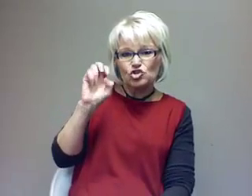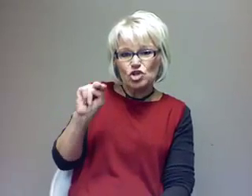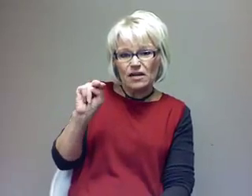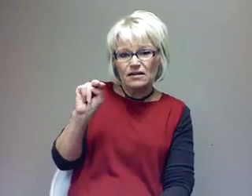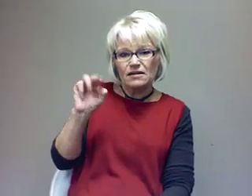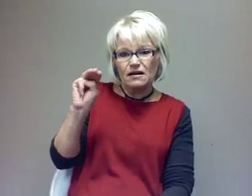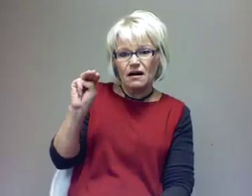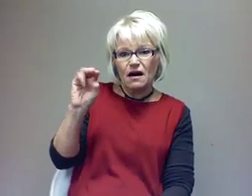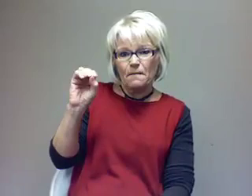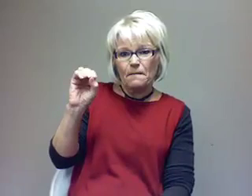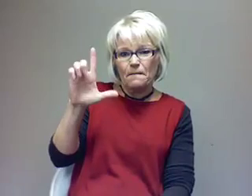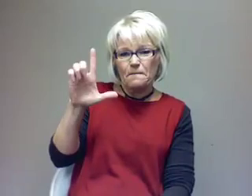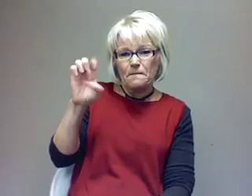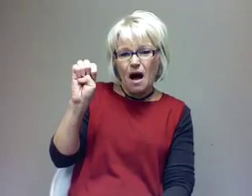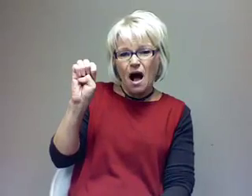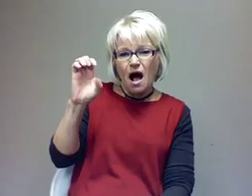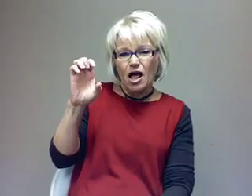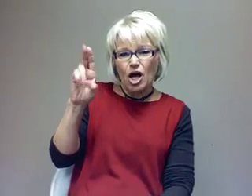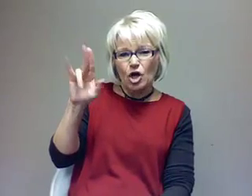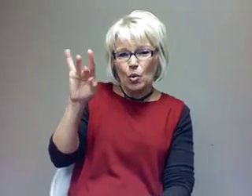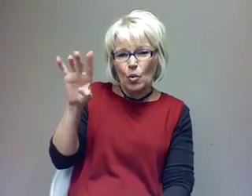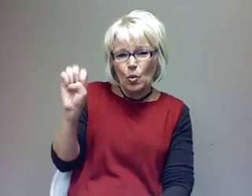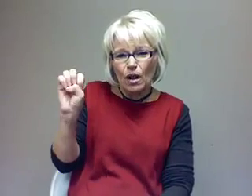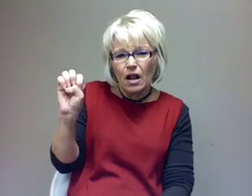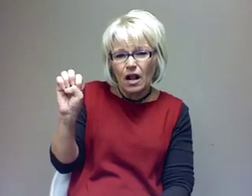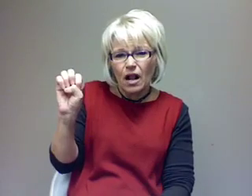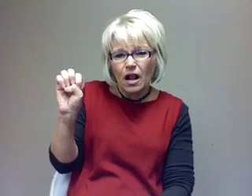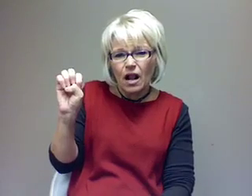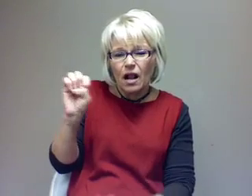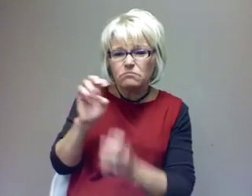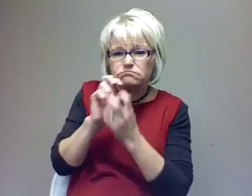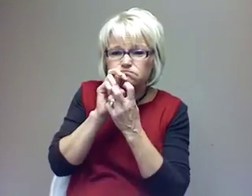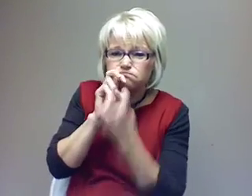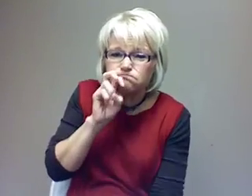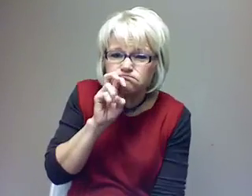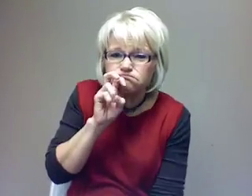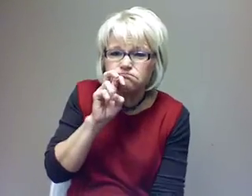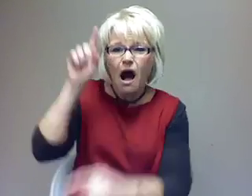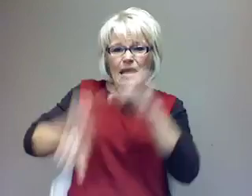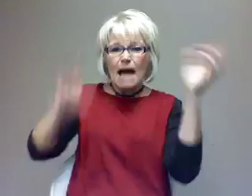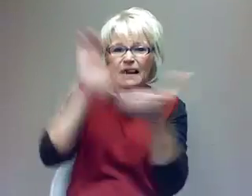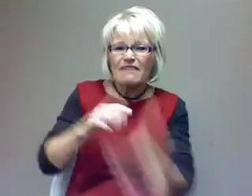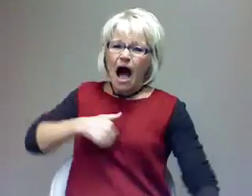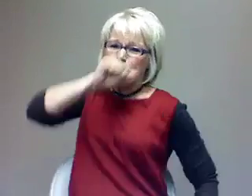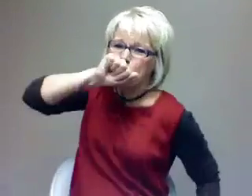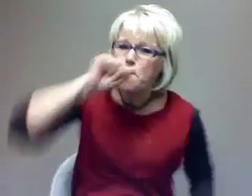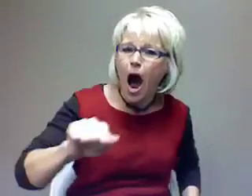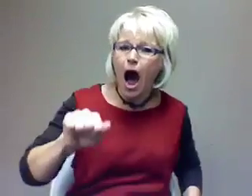I am so excited. I am beside myself. I cannot believe what I'm seeing. I love laminin. I'm so fired